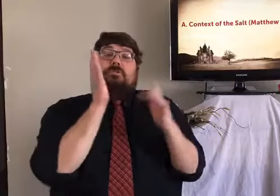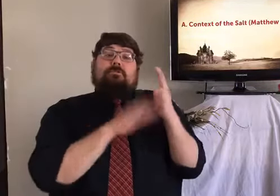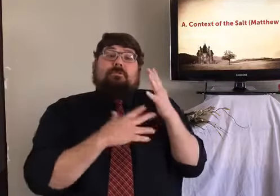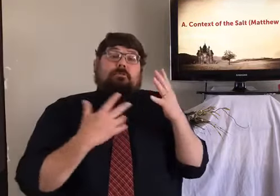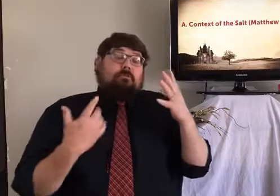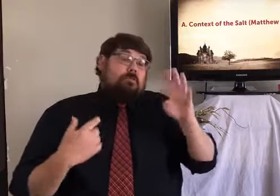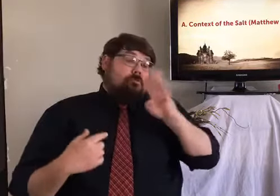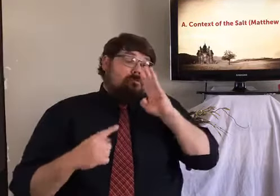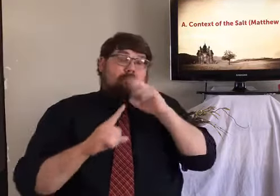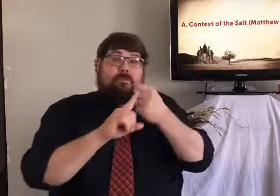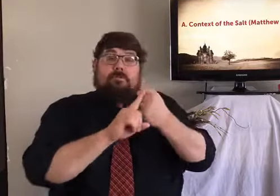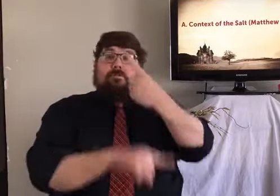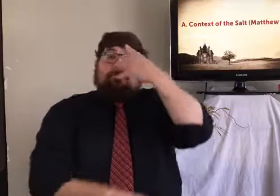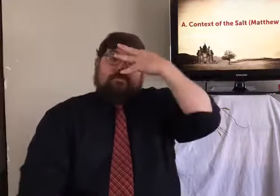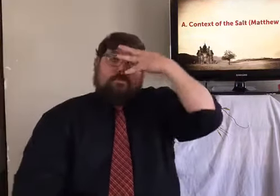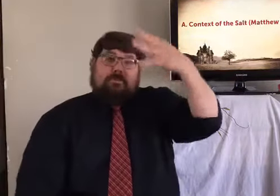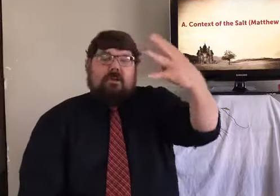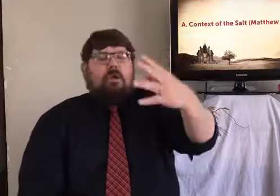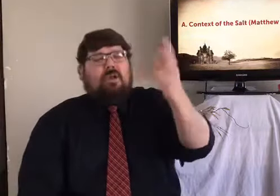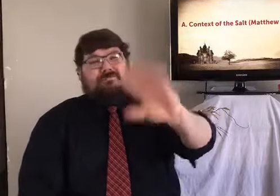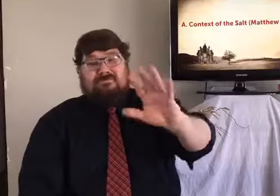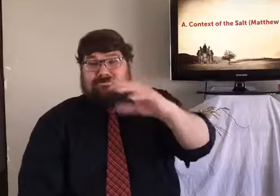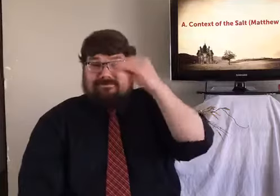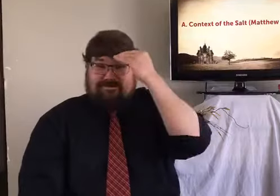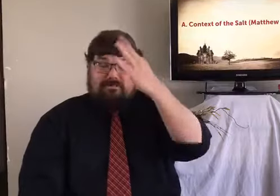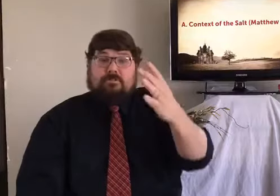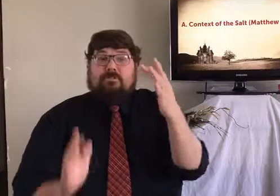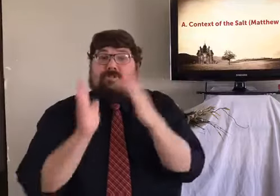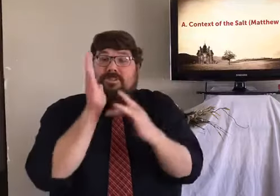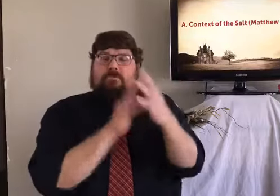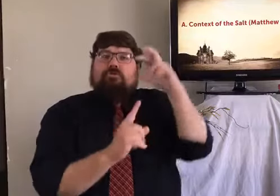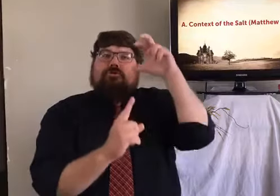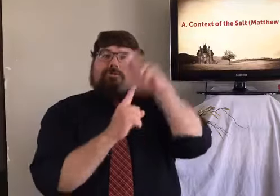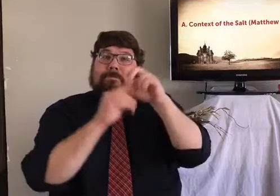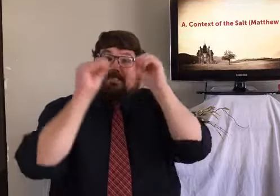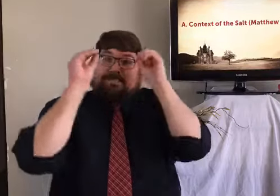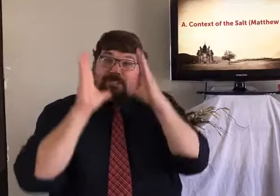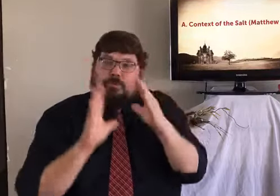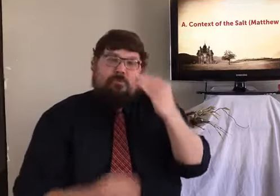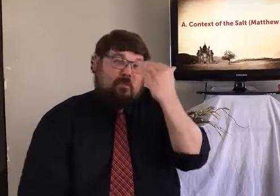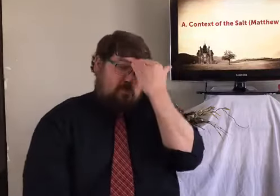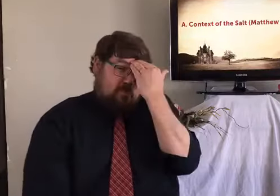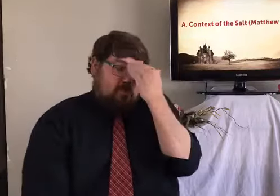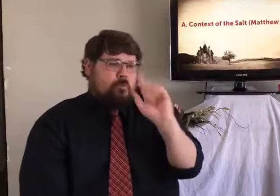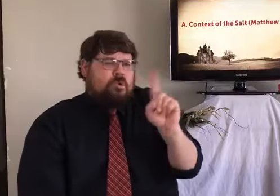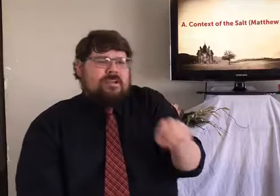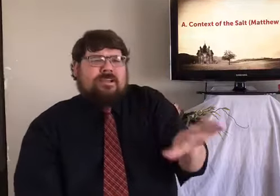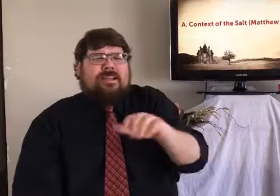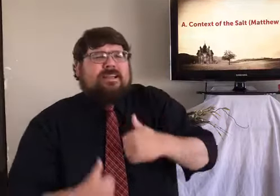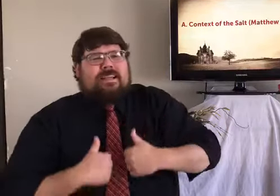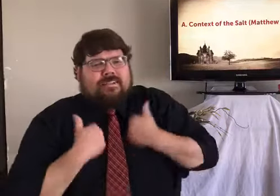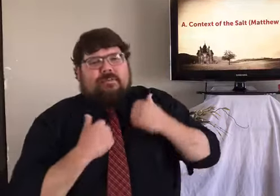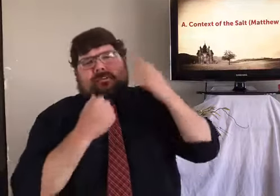Now, if you look at the geography of Israel, Jesus wasn't speaking out of context.